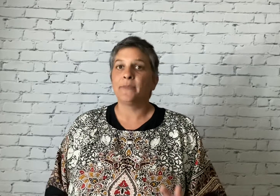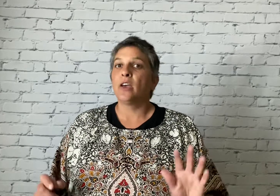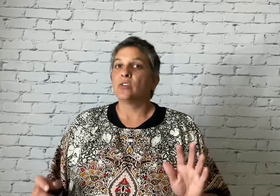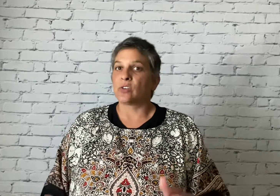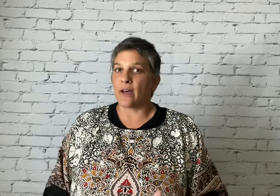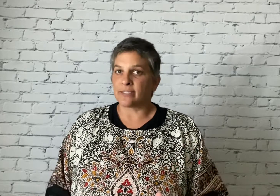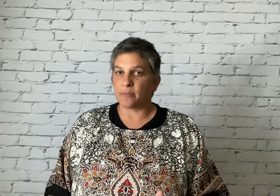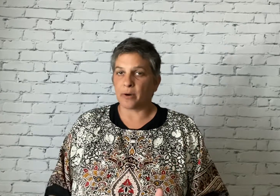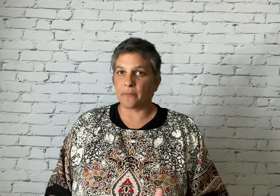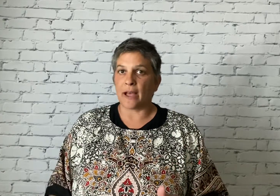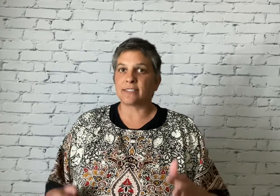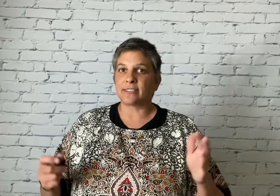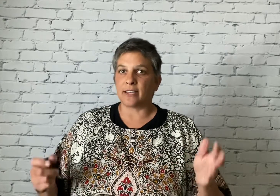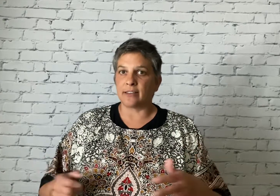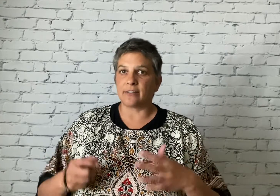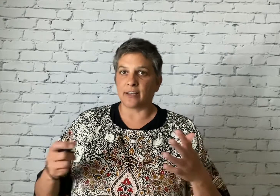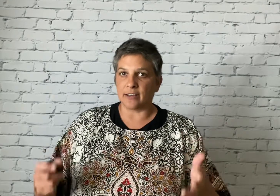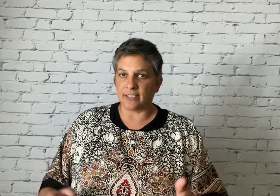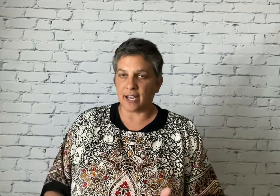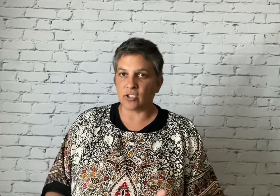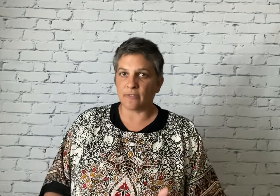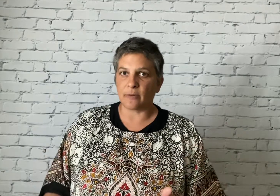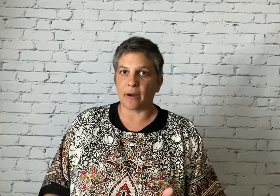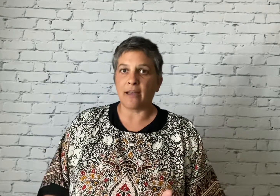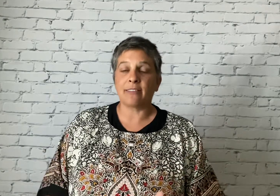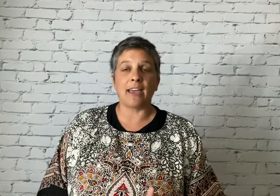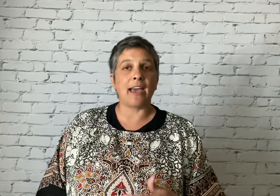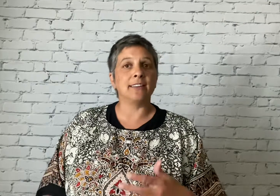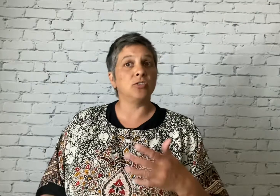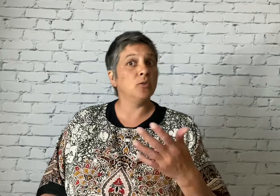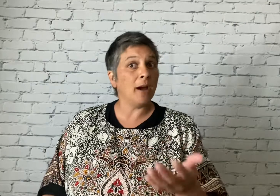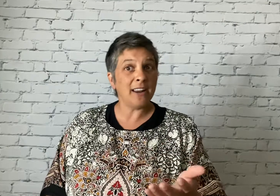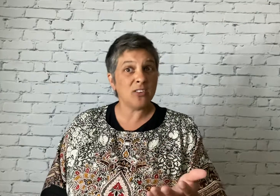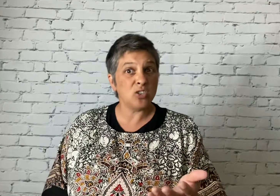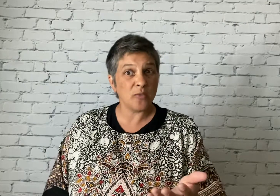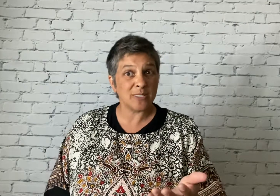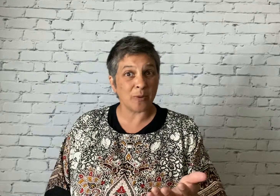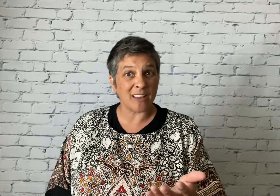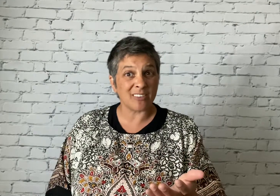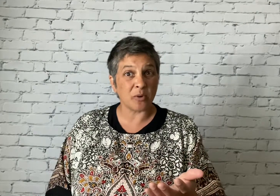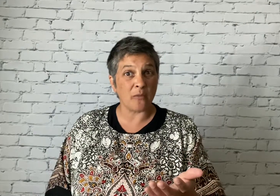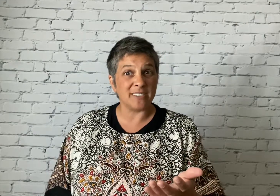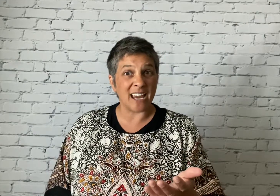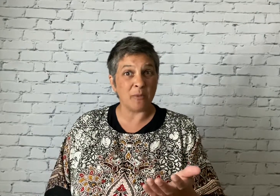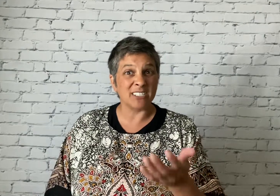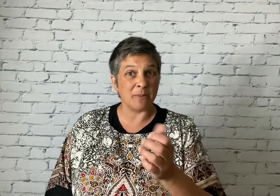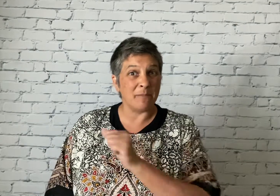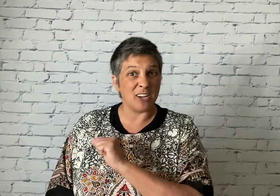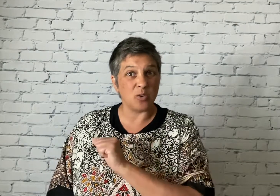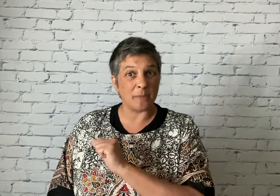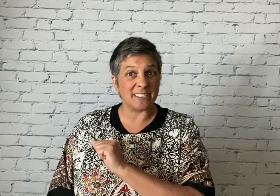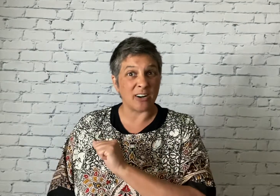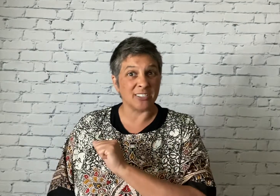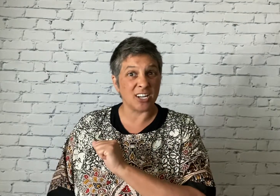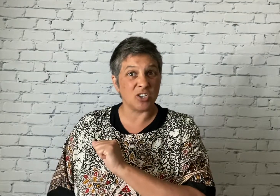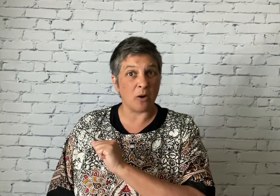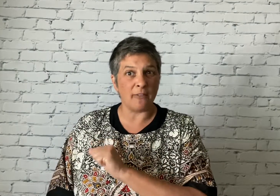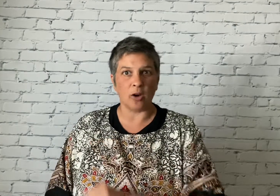So that's the intention of the breath, and you might even do this breath throughout the day when somebody makes you upset or ticks you off, you go,